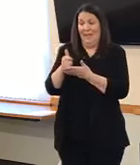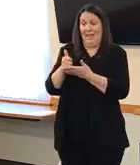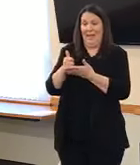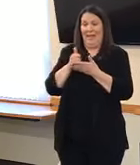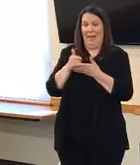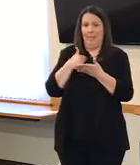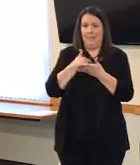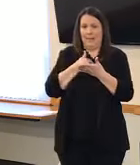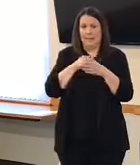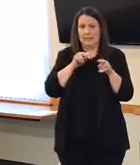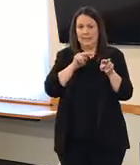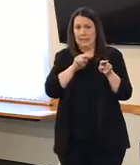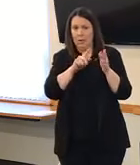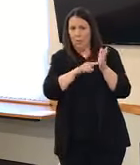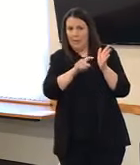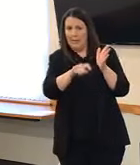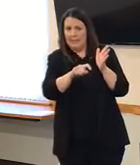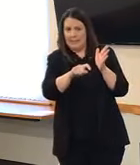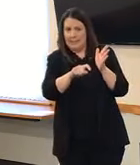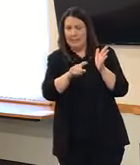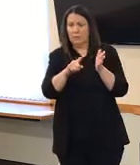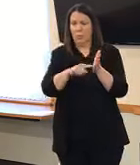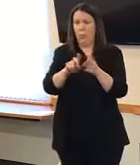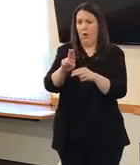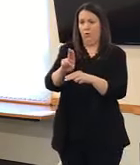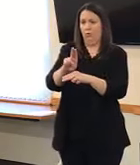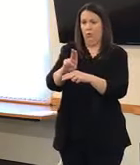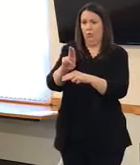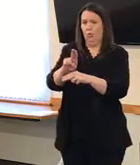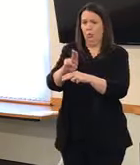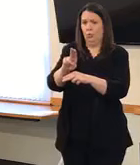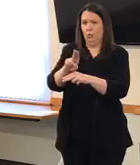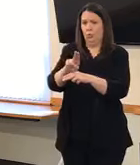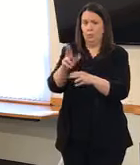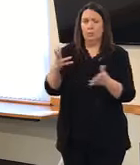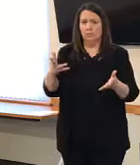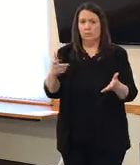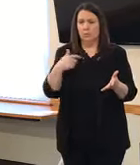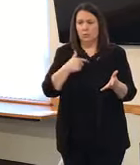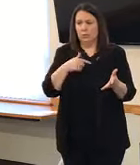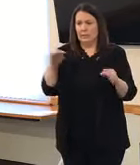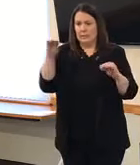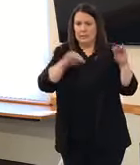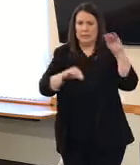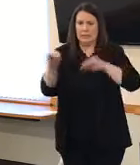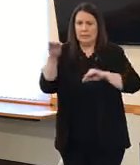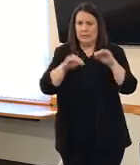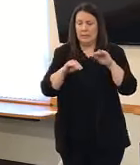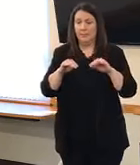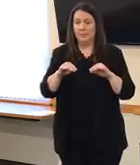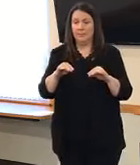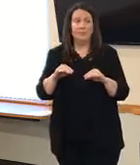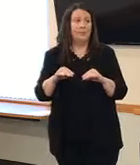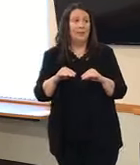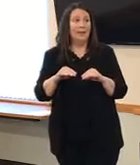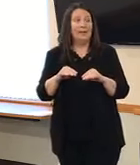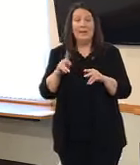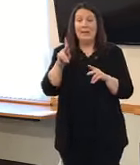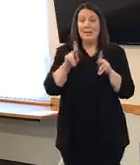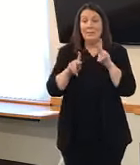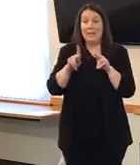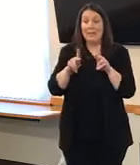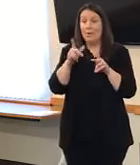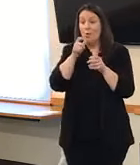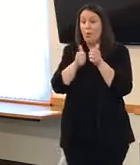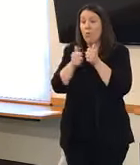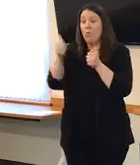distribution needs and burn ratios about material for our entire community. People that are ways more than me that understand